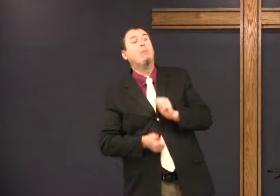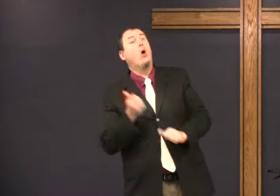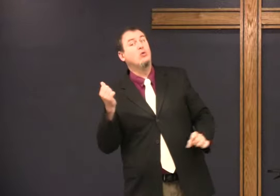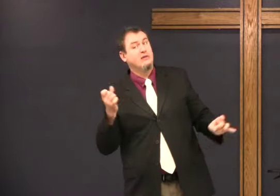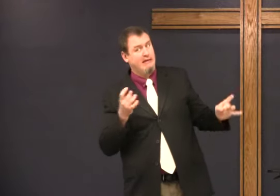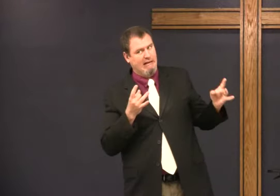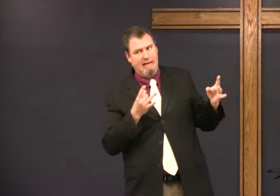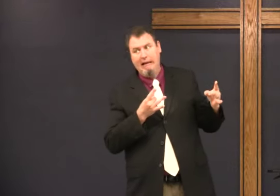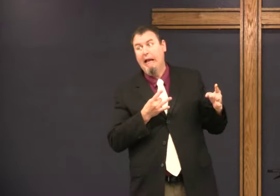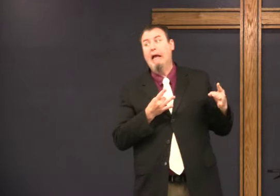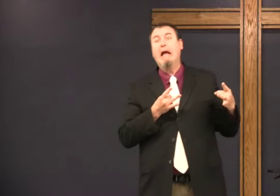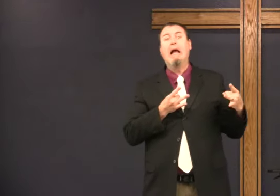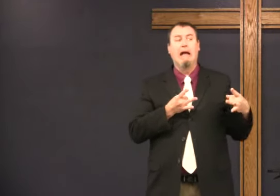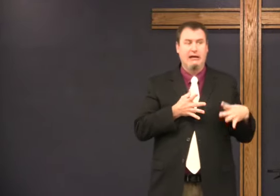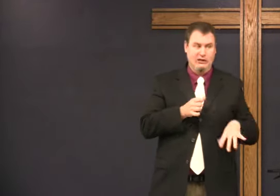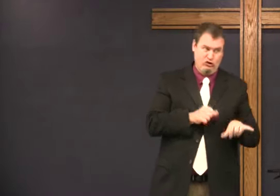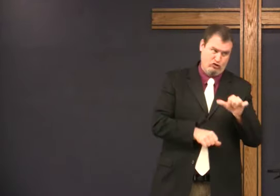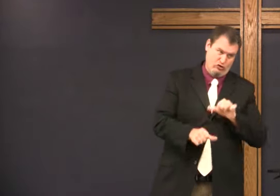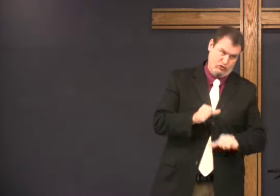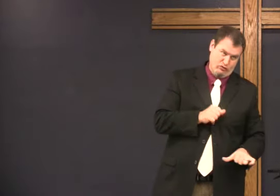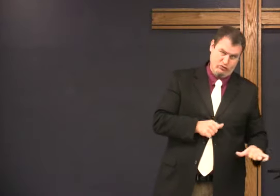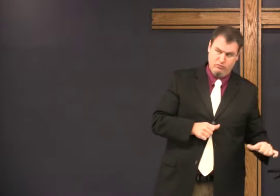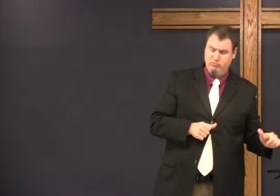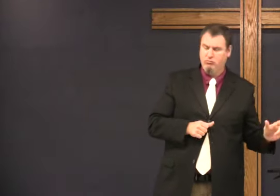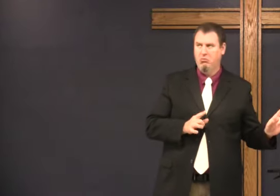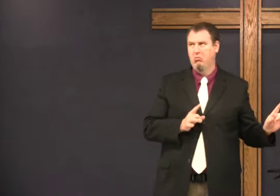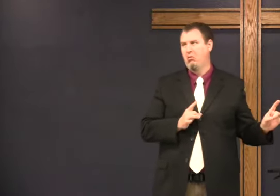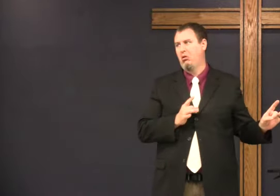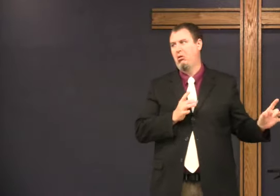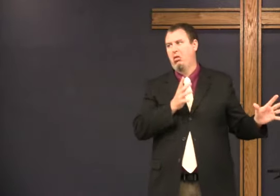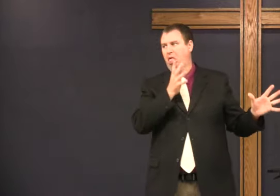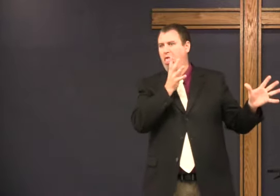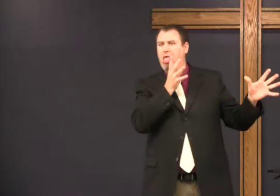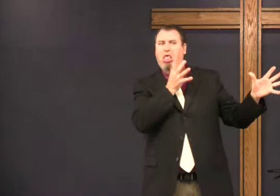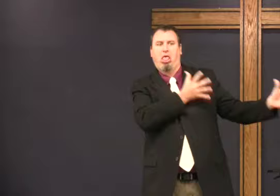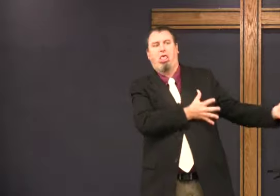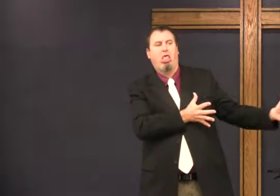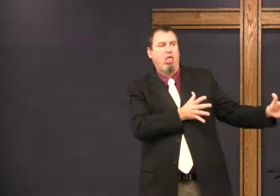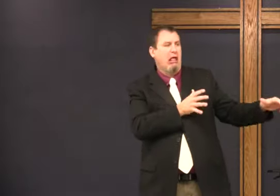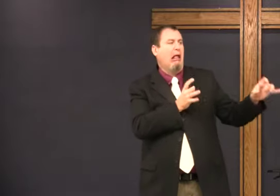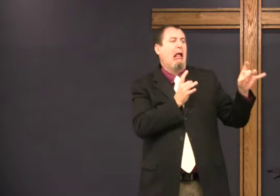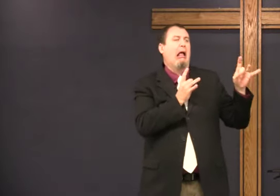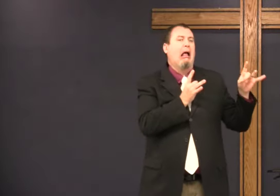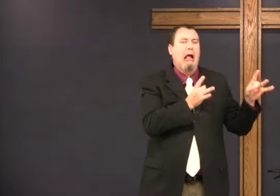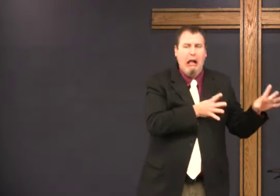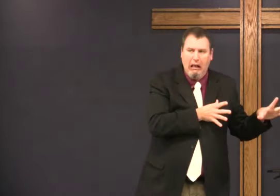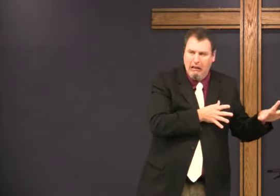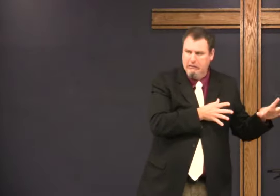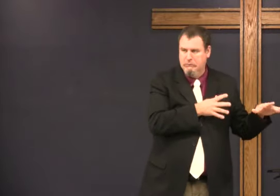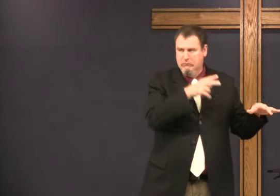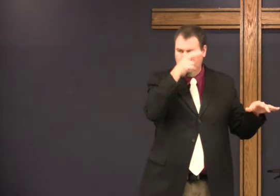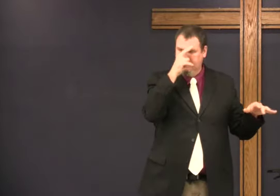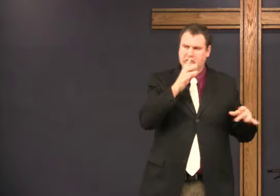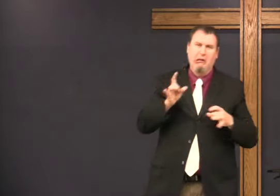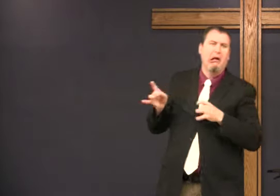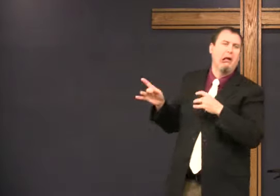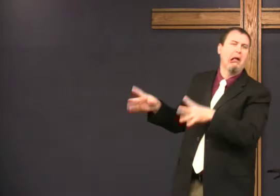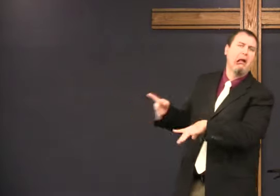Puerto Ricans, if you hate, if you call them Mexicans, they hate it. Lots of them hate each